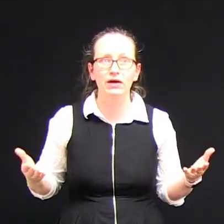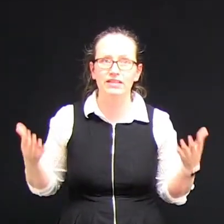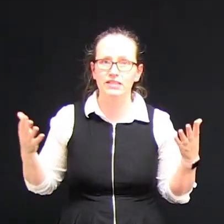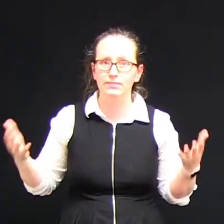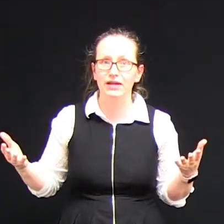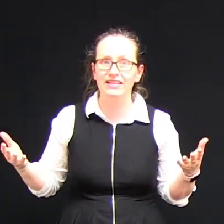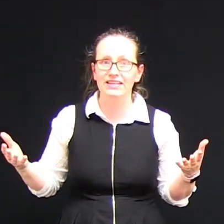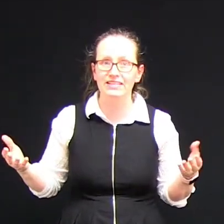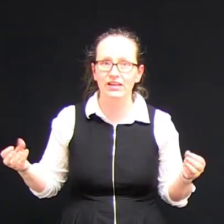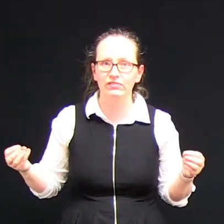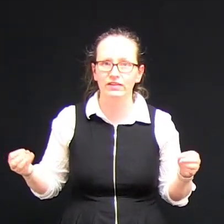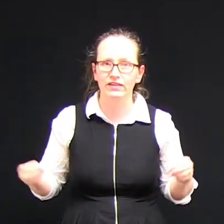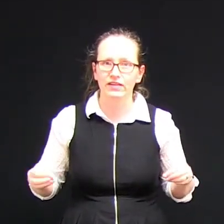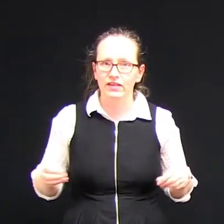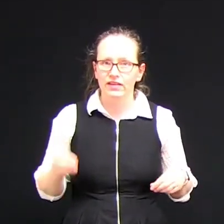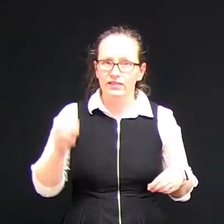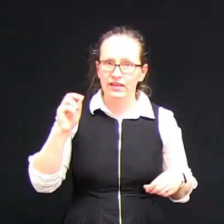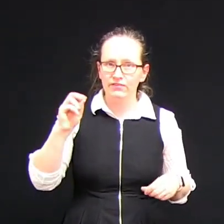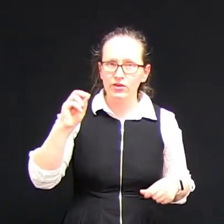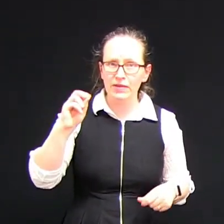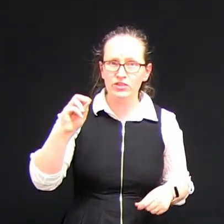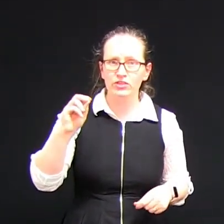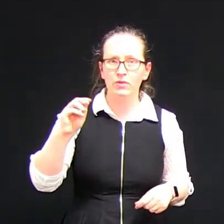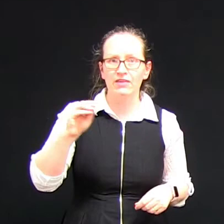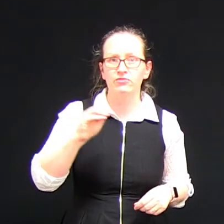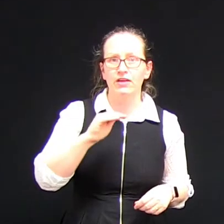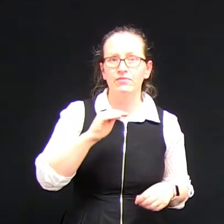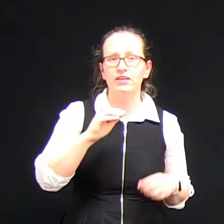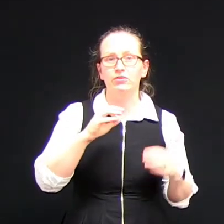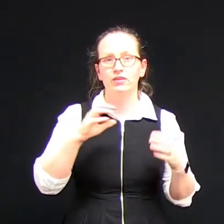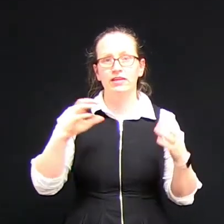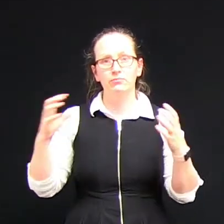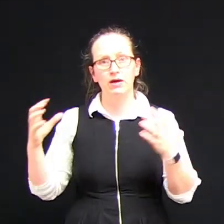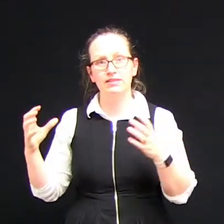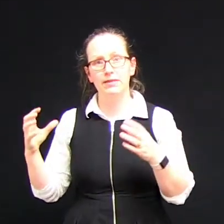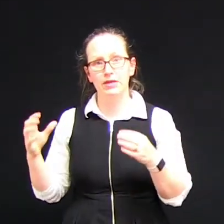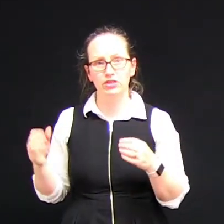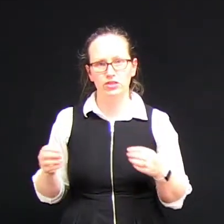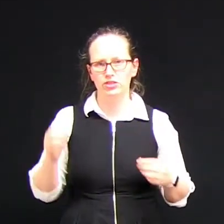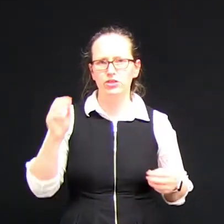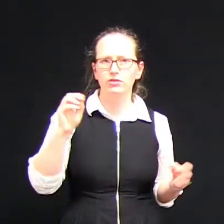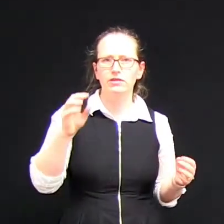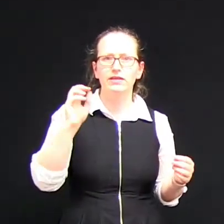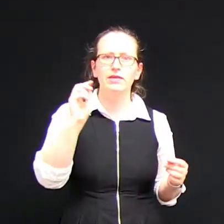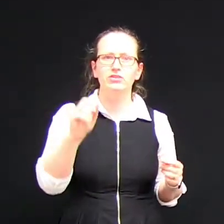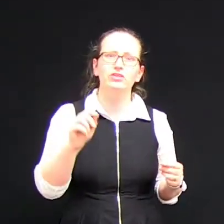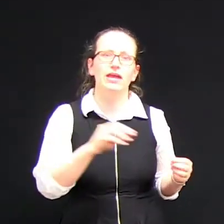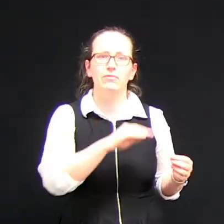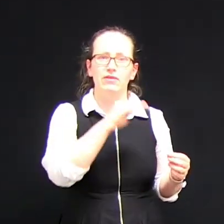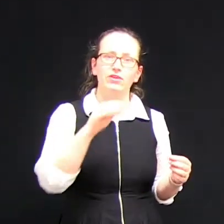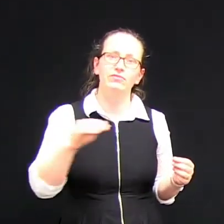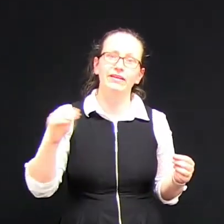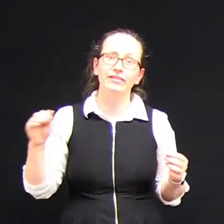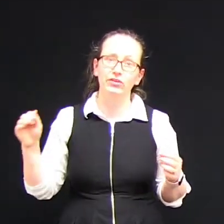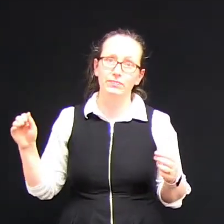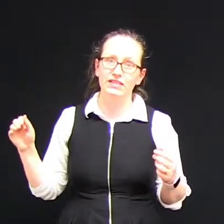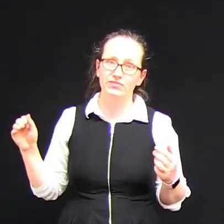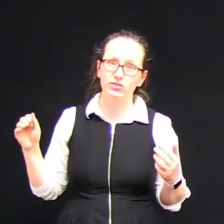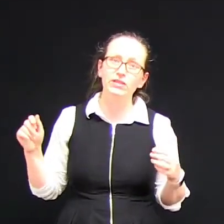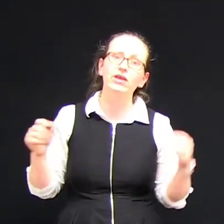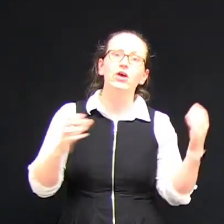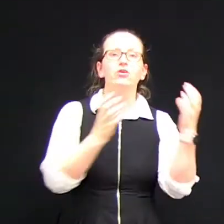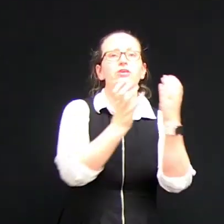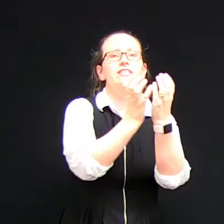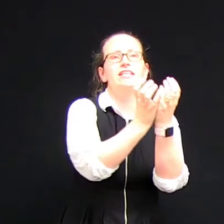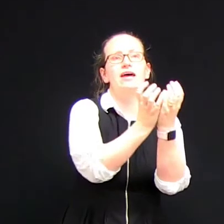this power is spreading itself. Now if you imagine a wave traveling in one dimension, so imagine a wave traveling along a